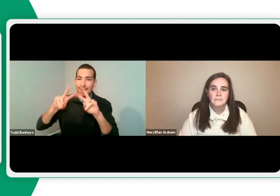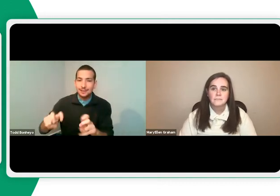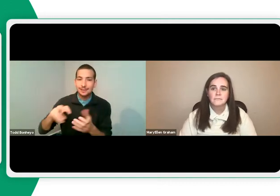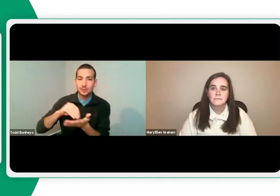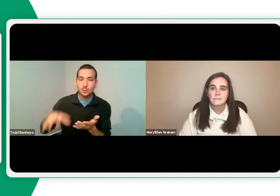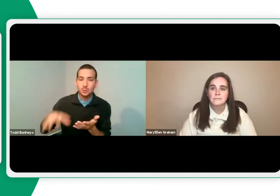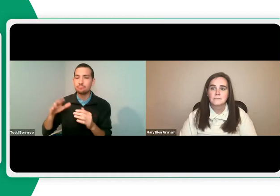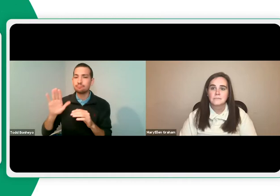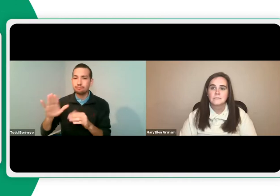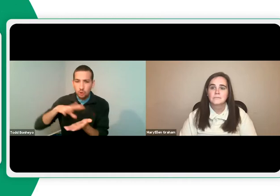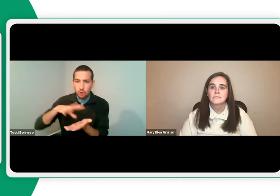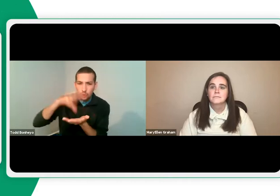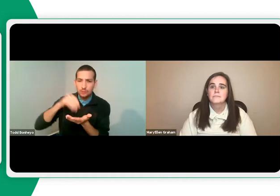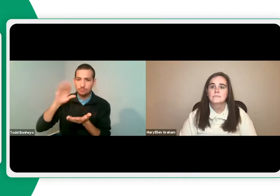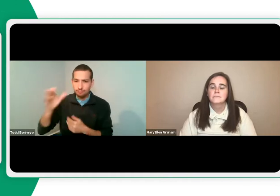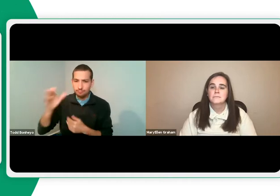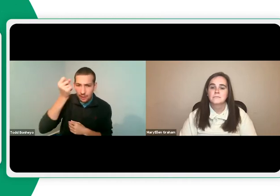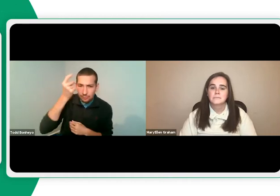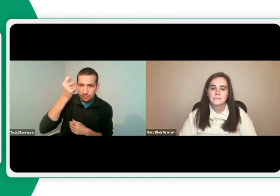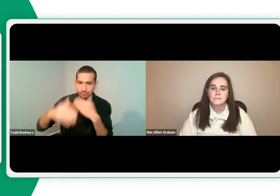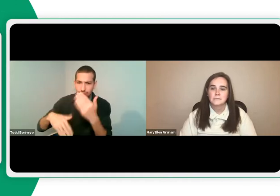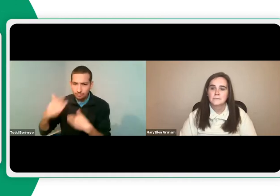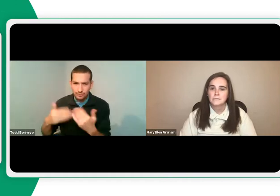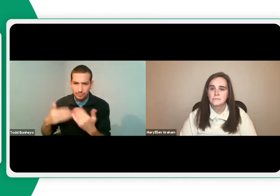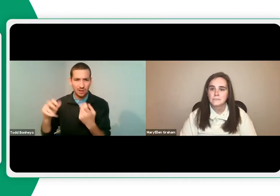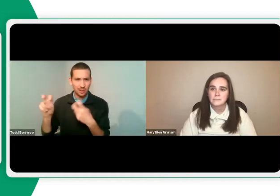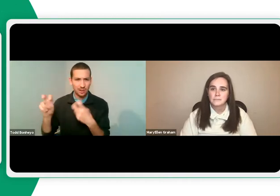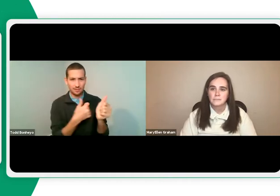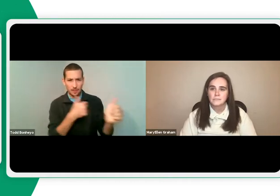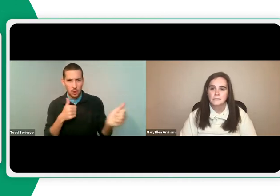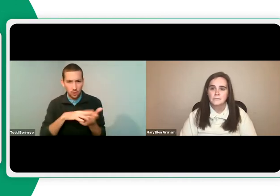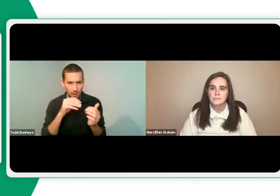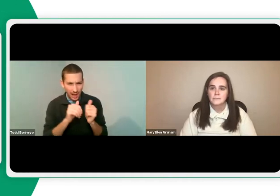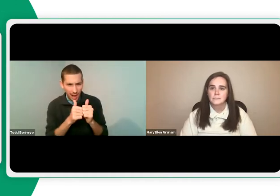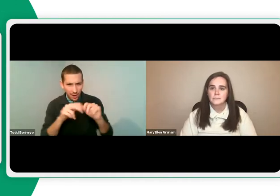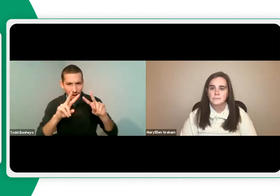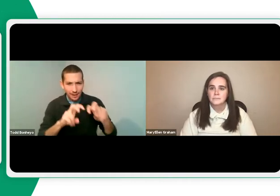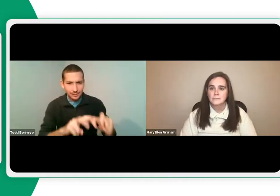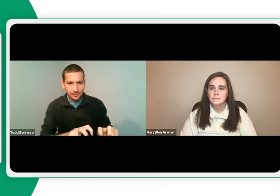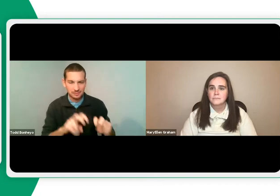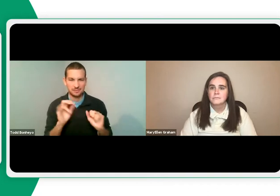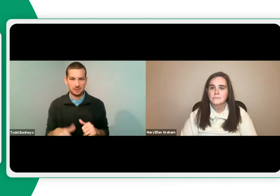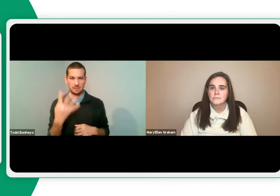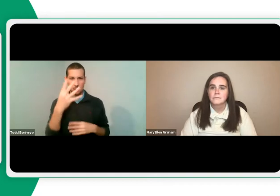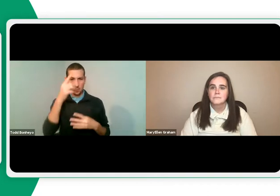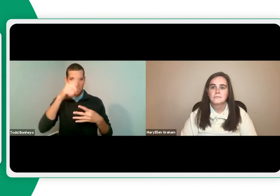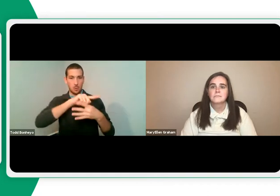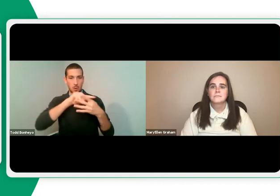what we can use to make up for those lacking experiences. Also, we want to find ways to assess student comprehension levels while teaching